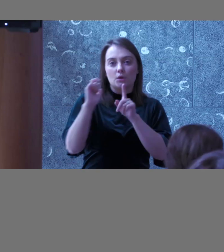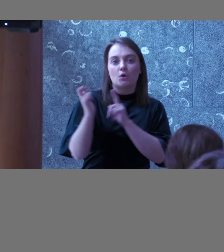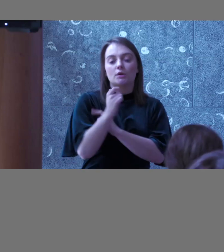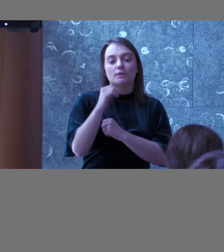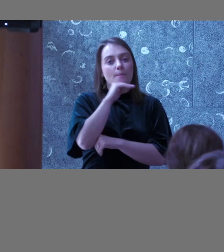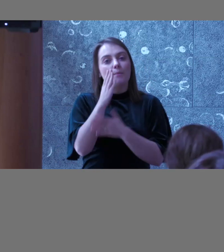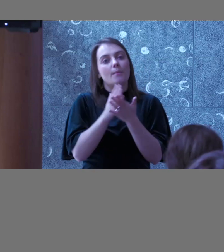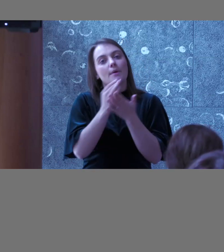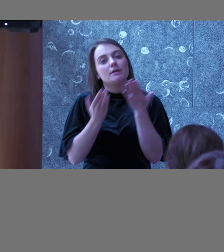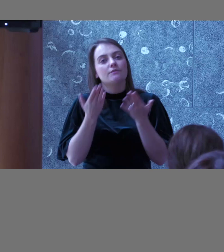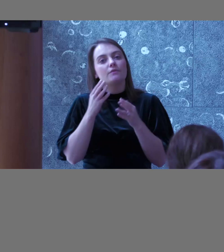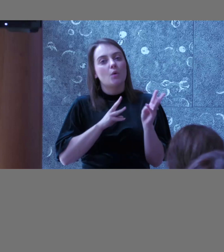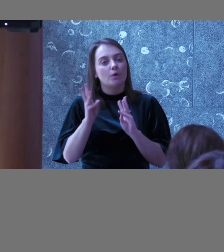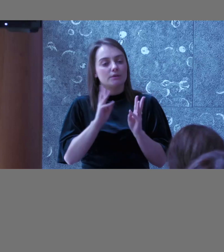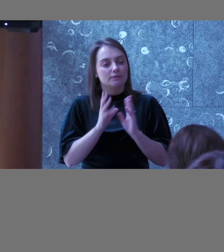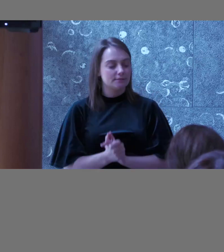of how things work